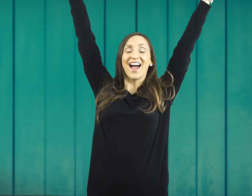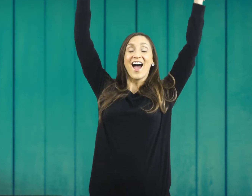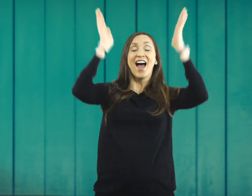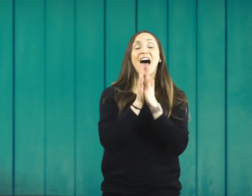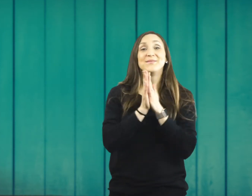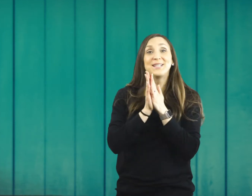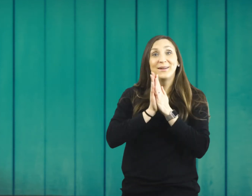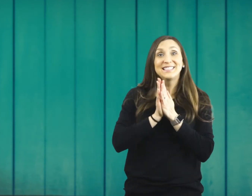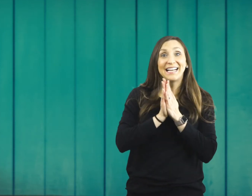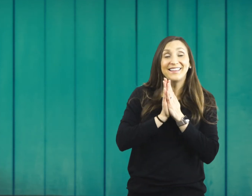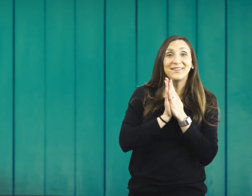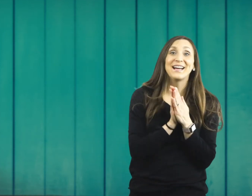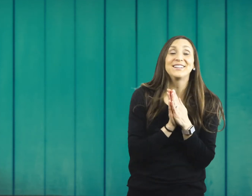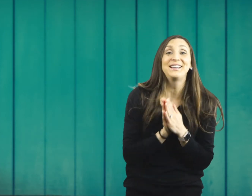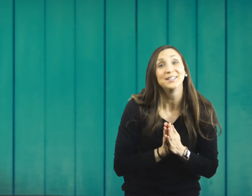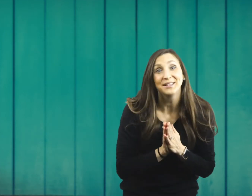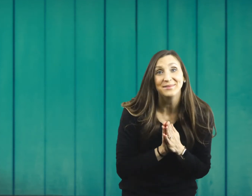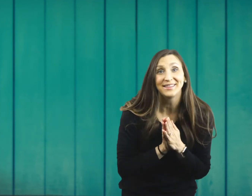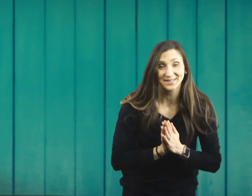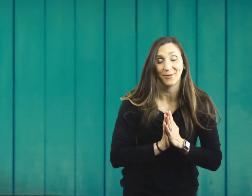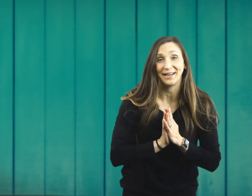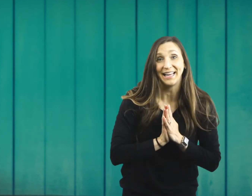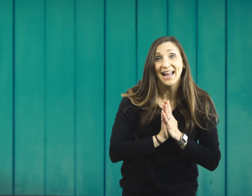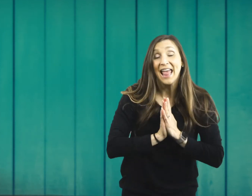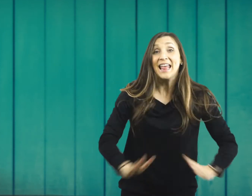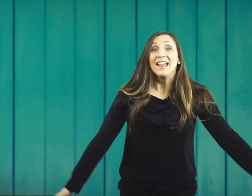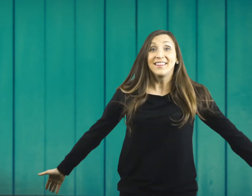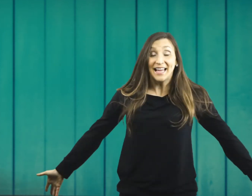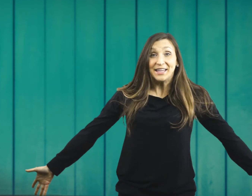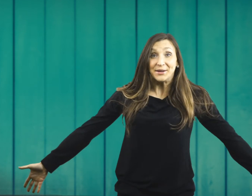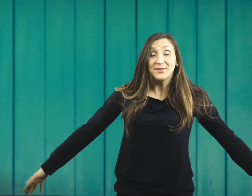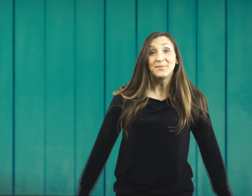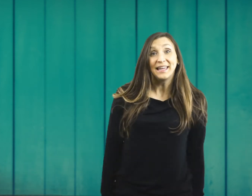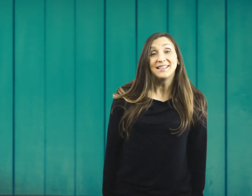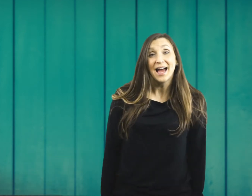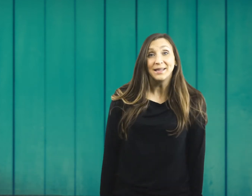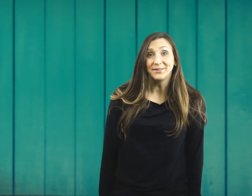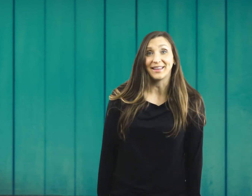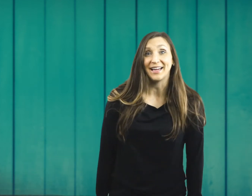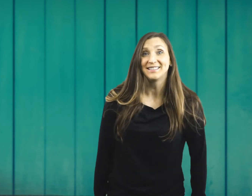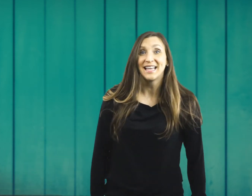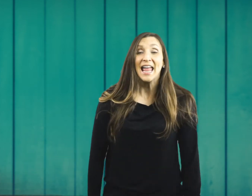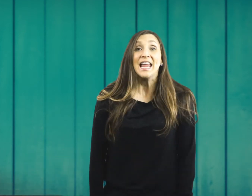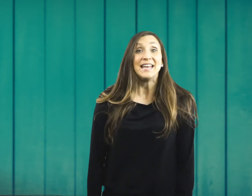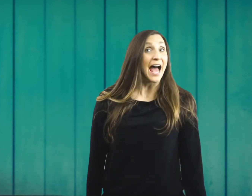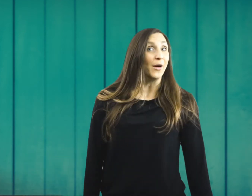I'm so excited that you guys are here with me this morning. Thank you for making time for this. Now,